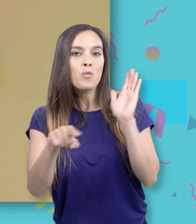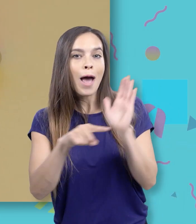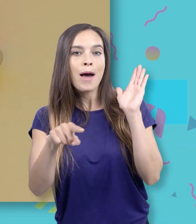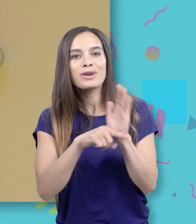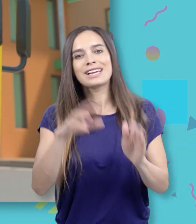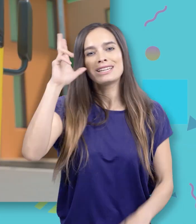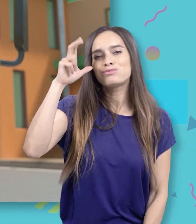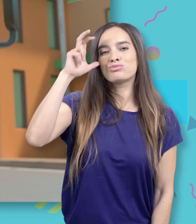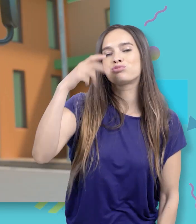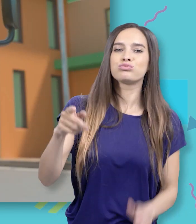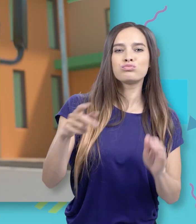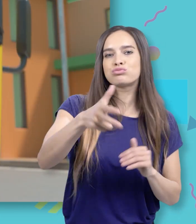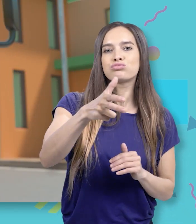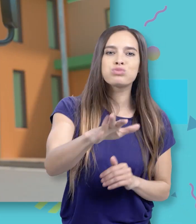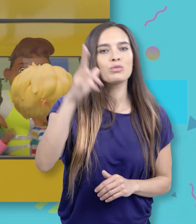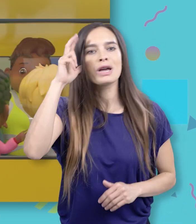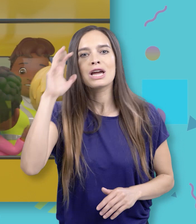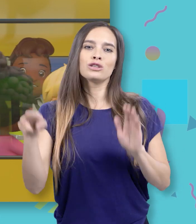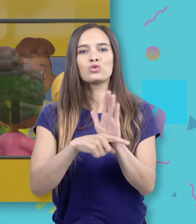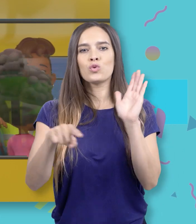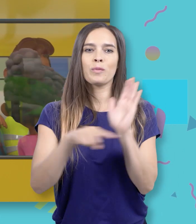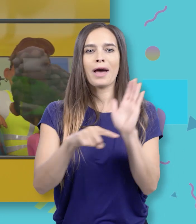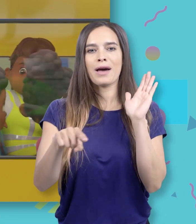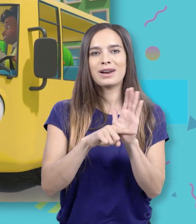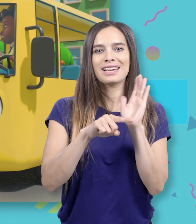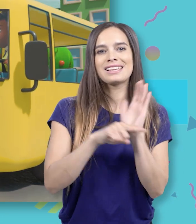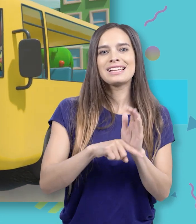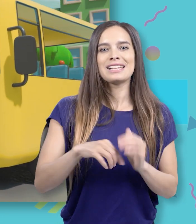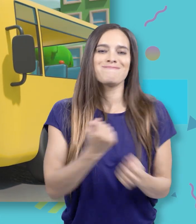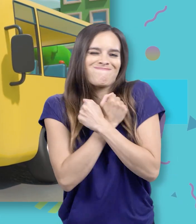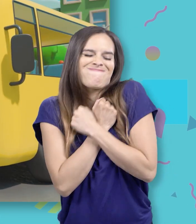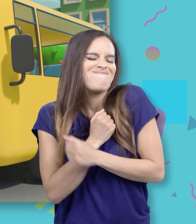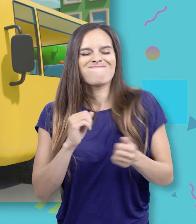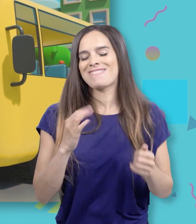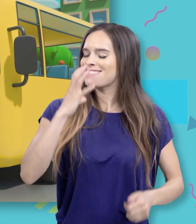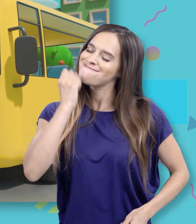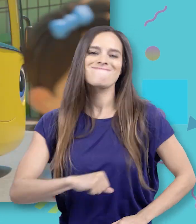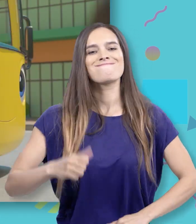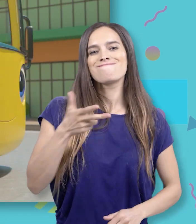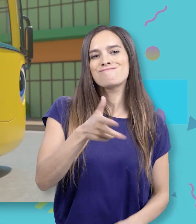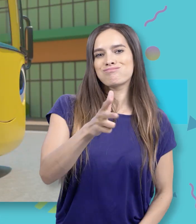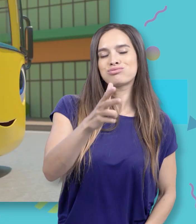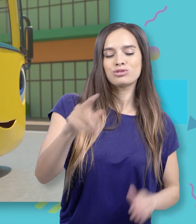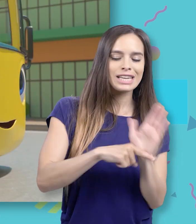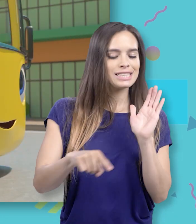bell ring Hear the vroom, vroom, vroom Hear the school bell ring A school bus, a school bus, ding, ding,